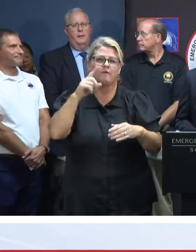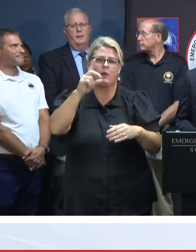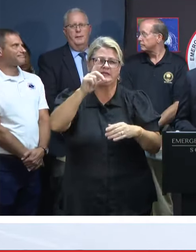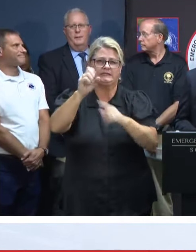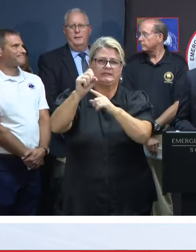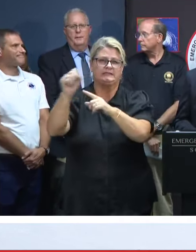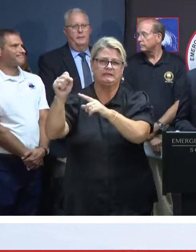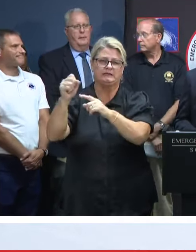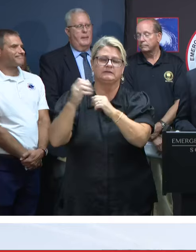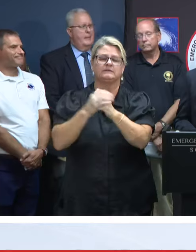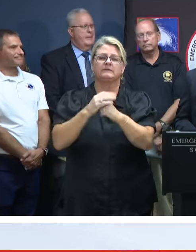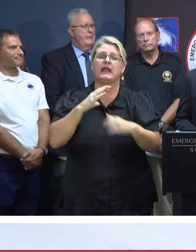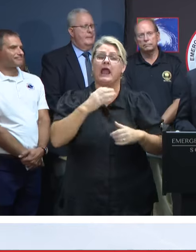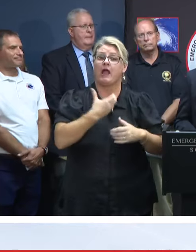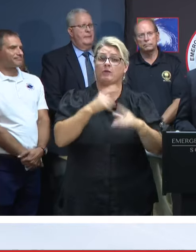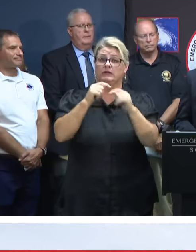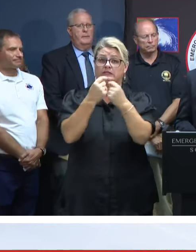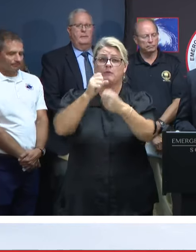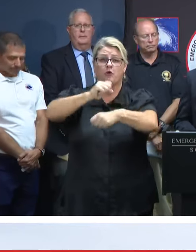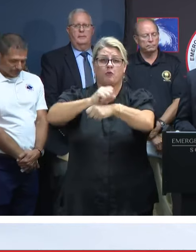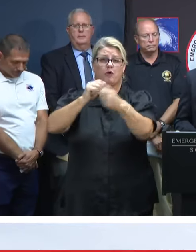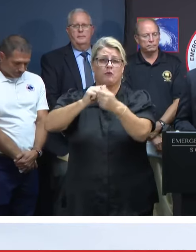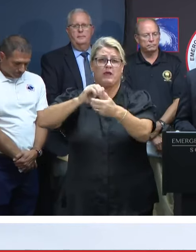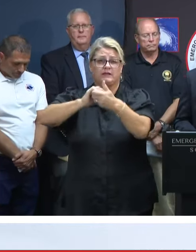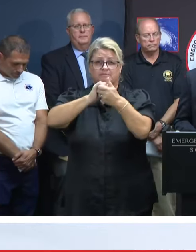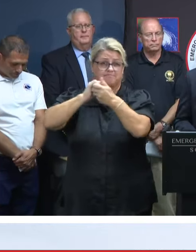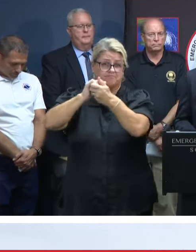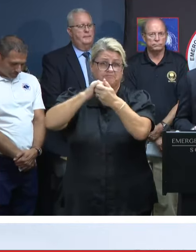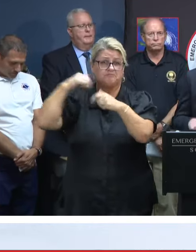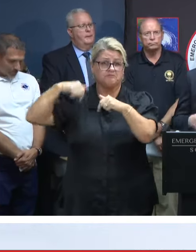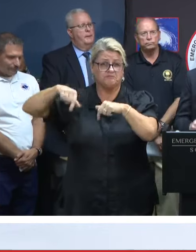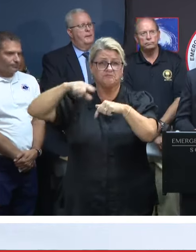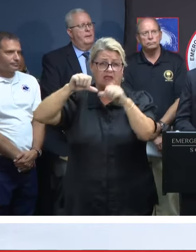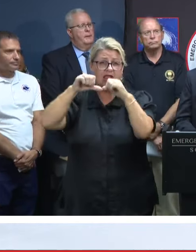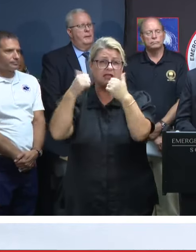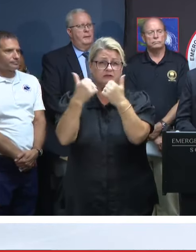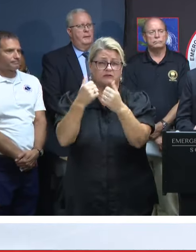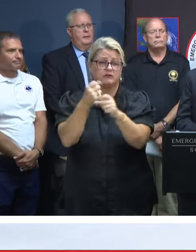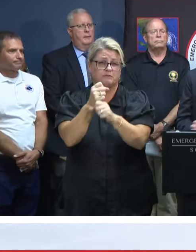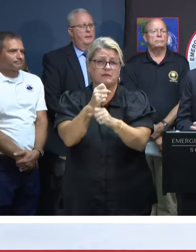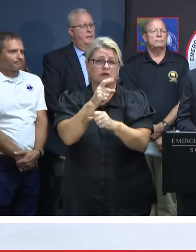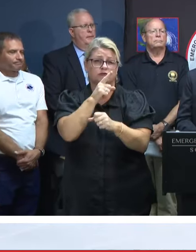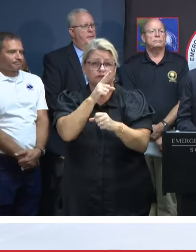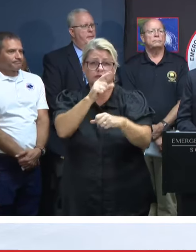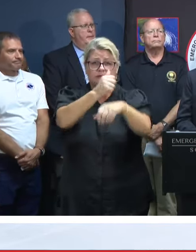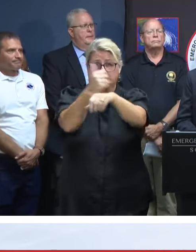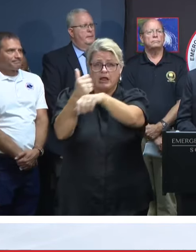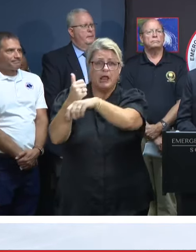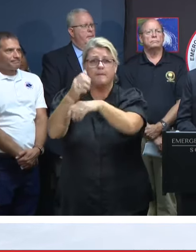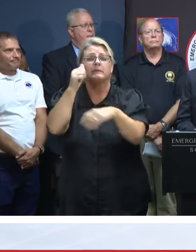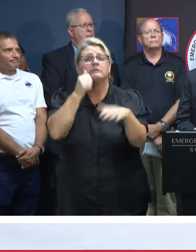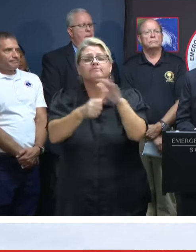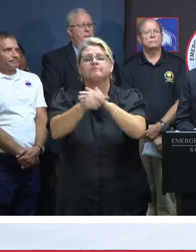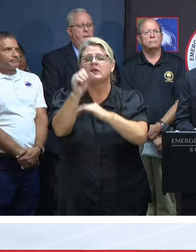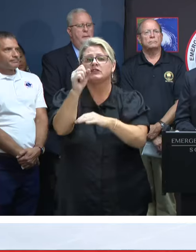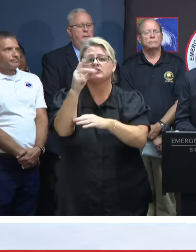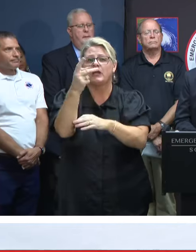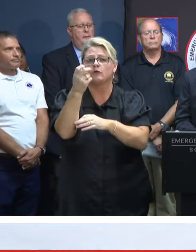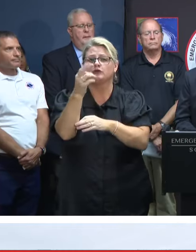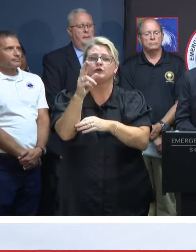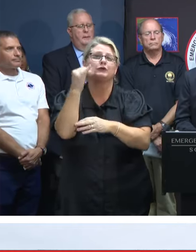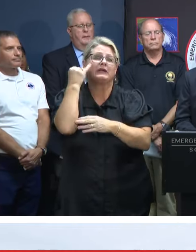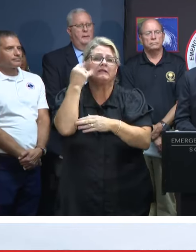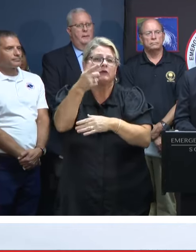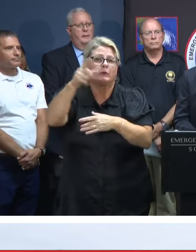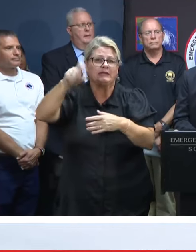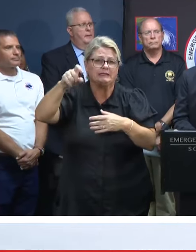Our Mass Care team has been working with our county partners and community partners to closely set up those shelters that might be needed for the populations that could be